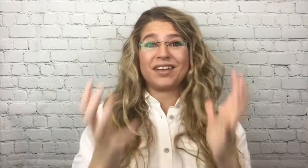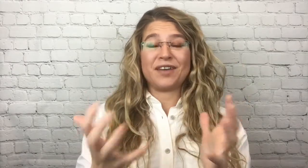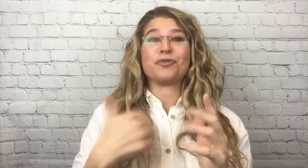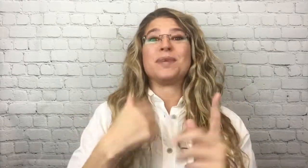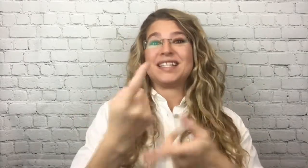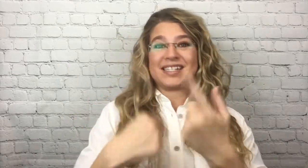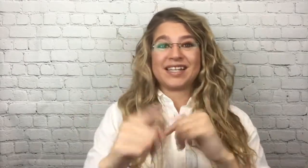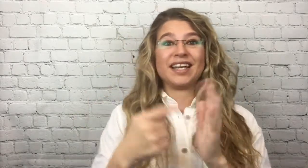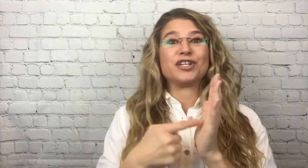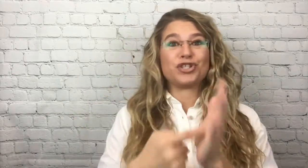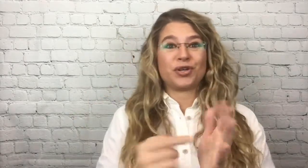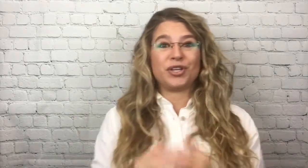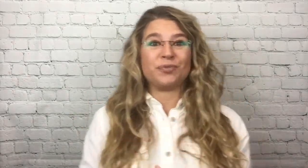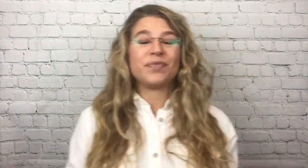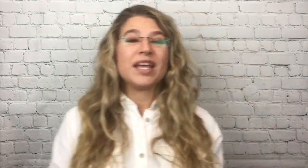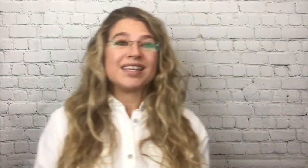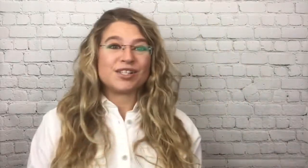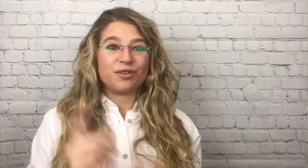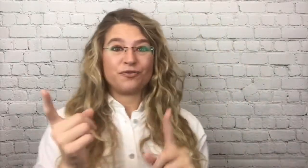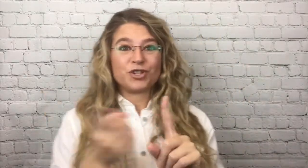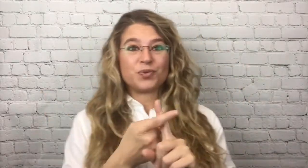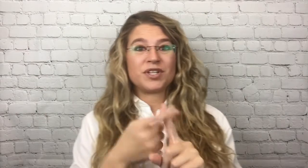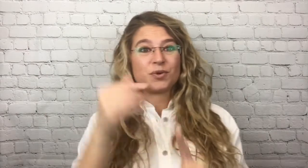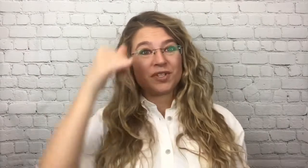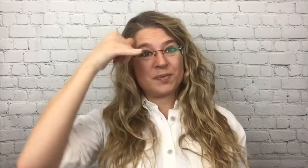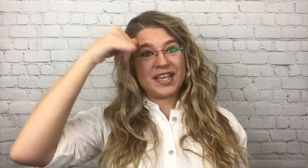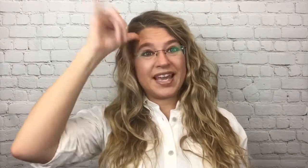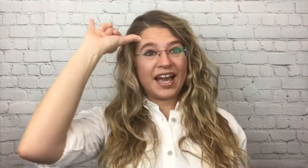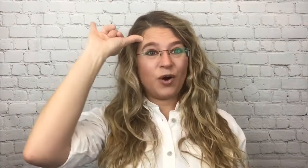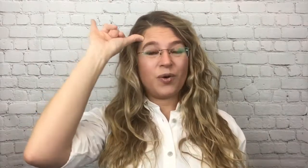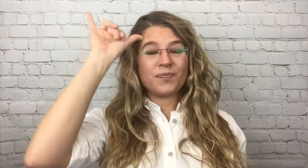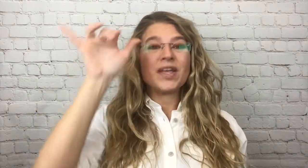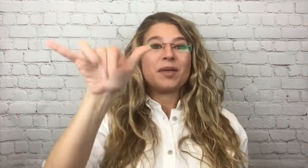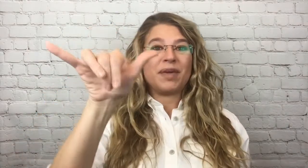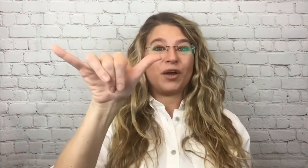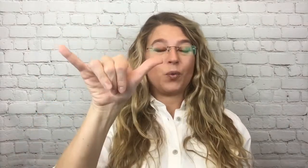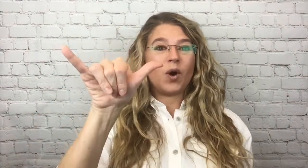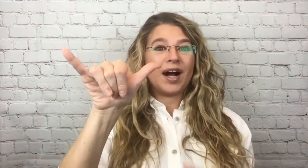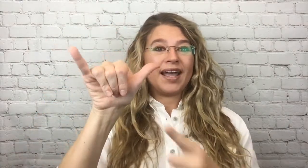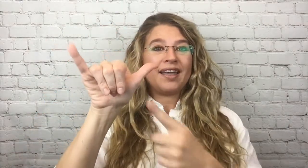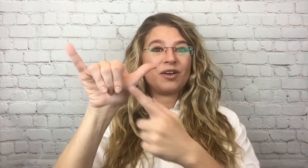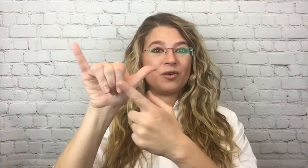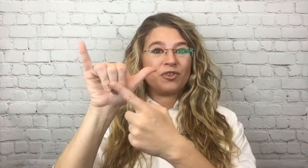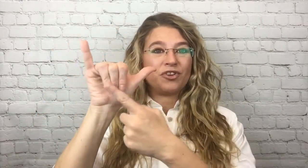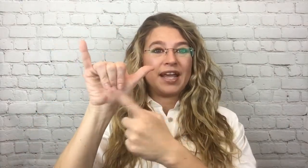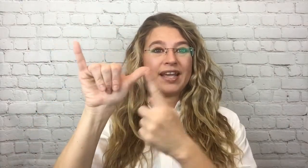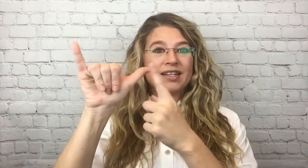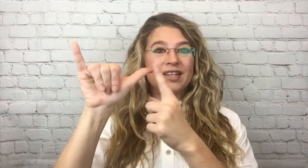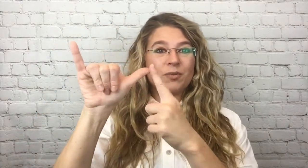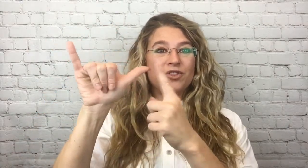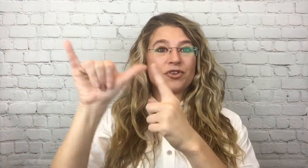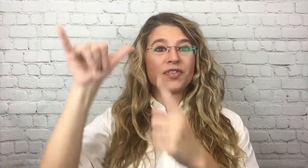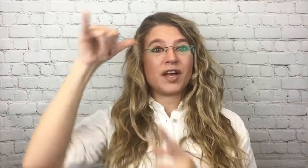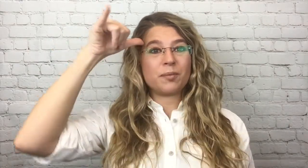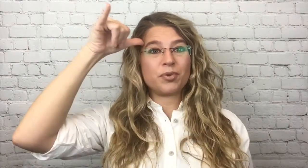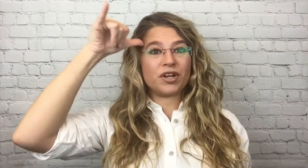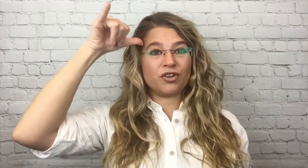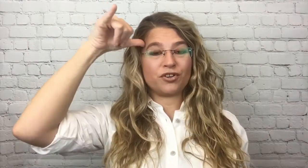lot from me to sign and show you. So the first one is going to be cow. Make a Y with your hand and then with your thumb, put it on your